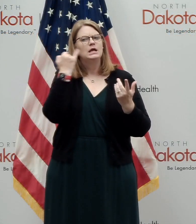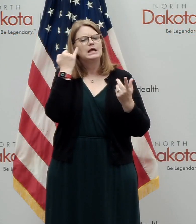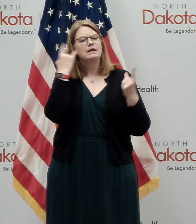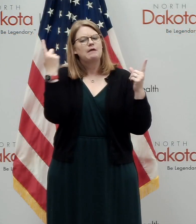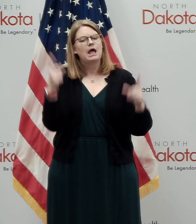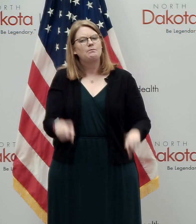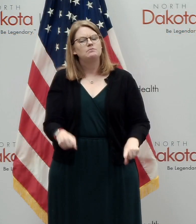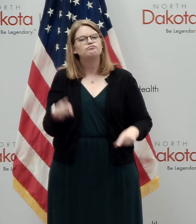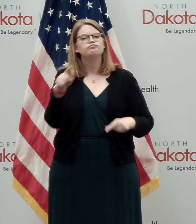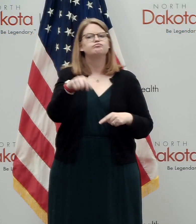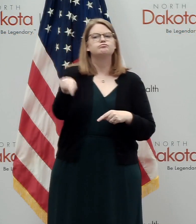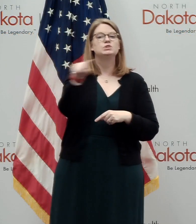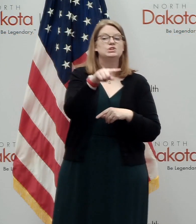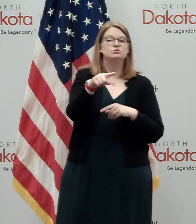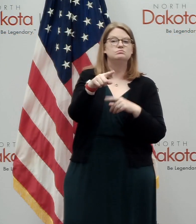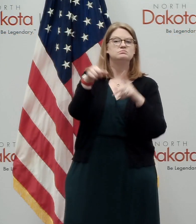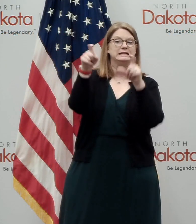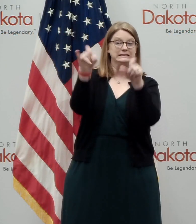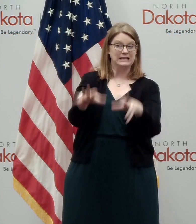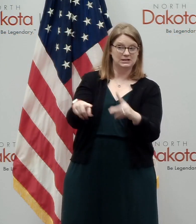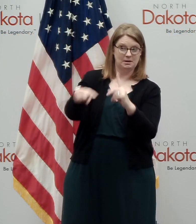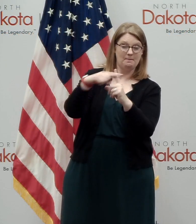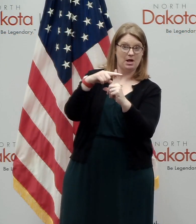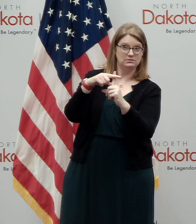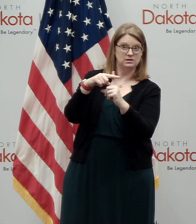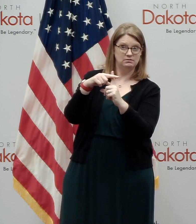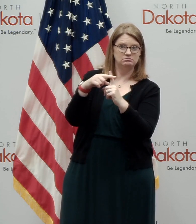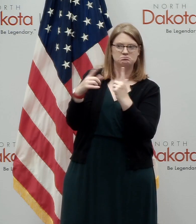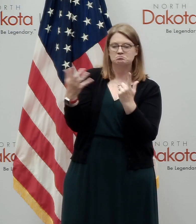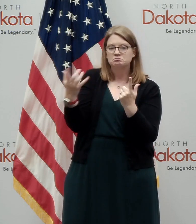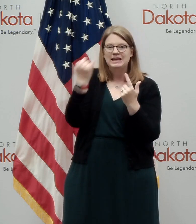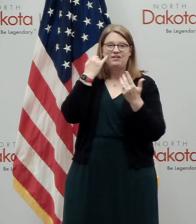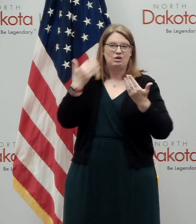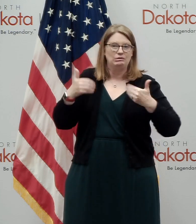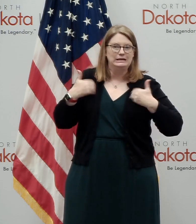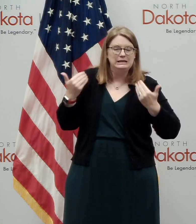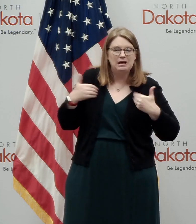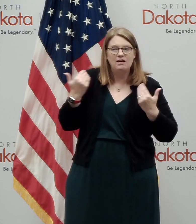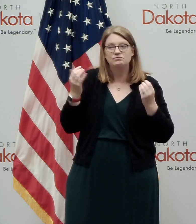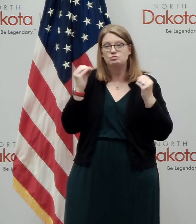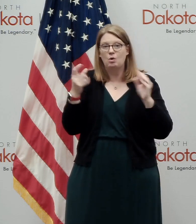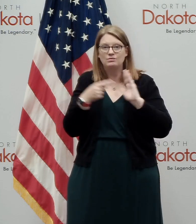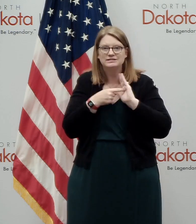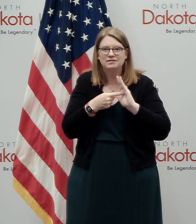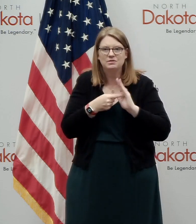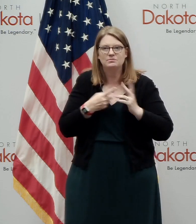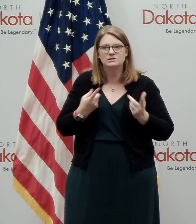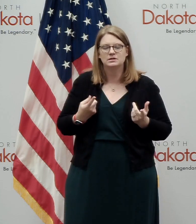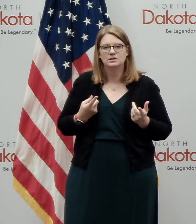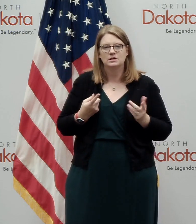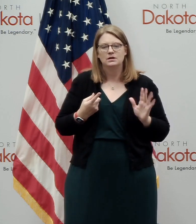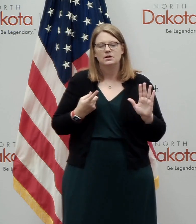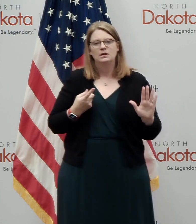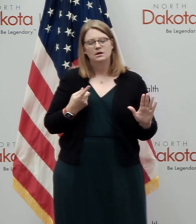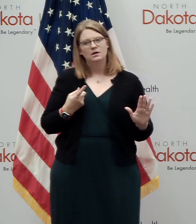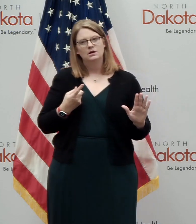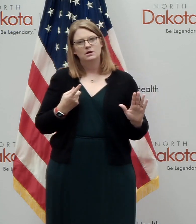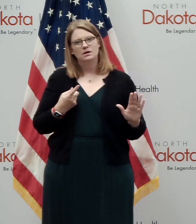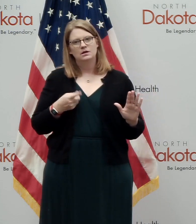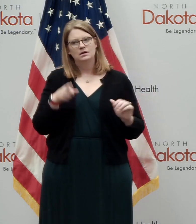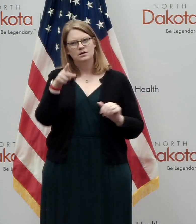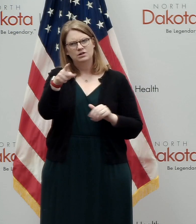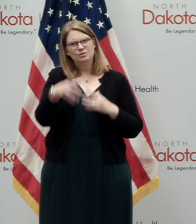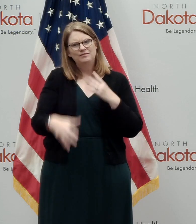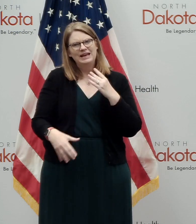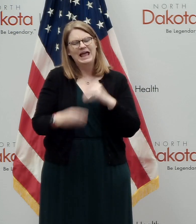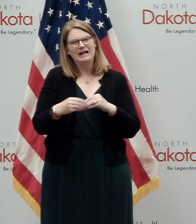that has been tested positive, even if you're young and asymptomatic, I would like to just say that you've got an extra